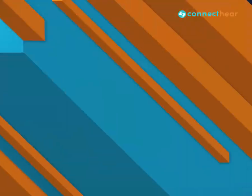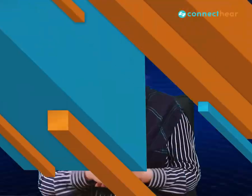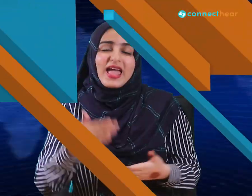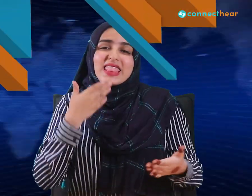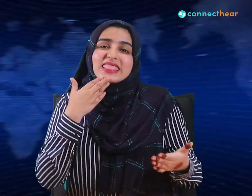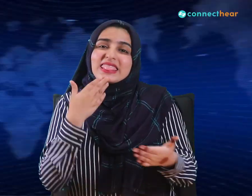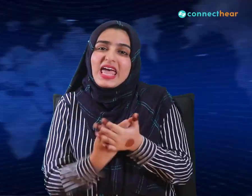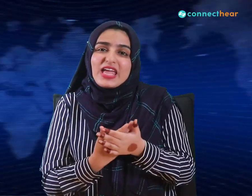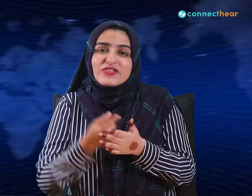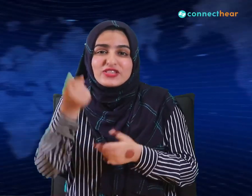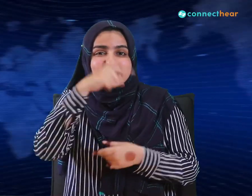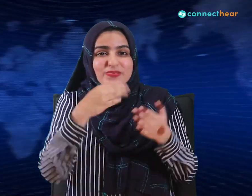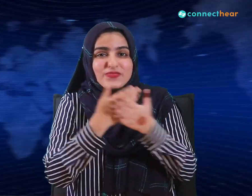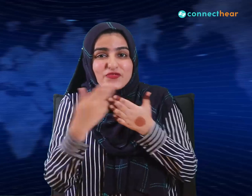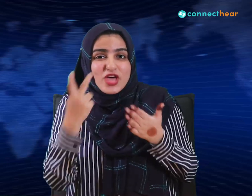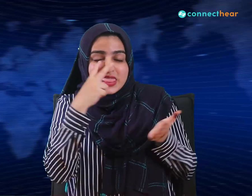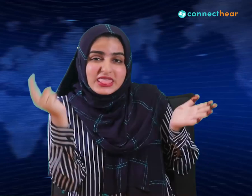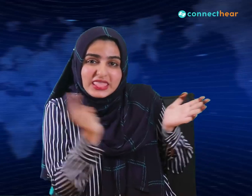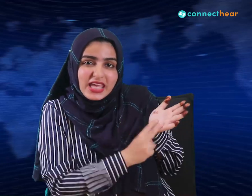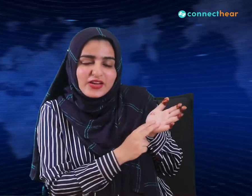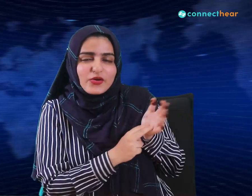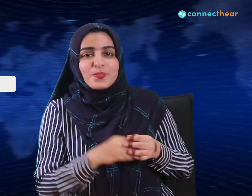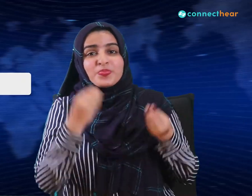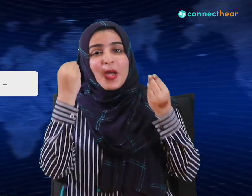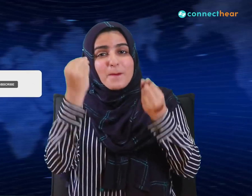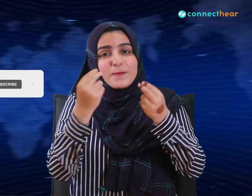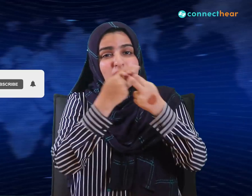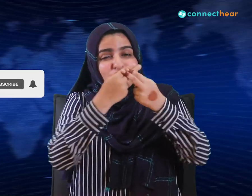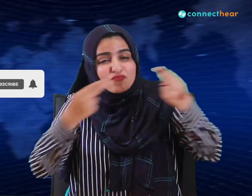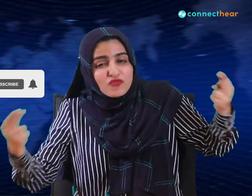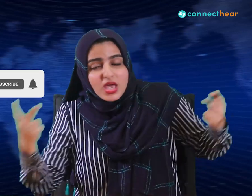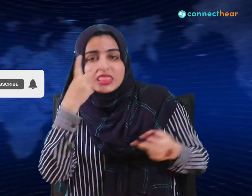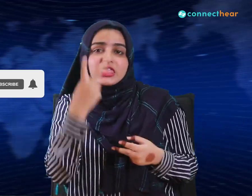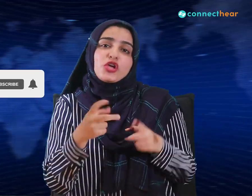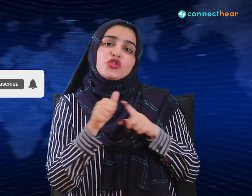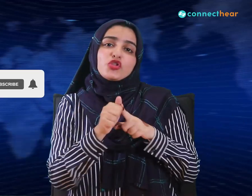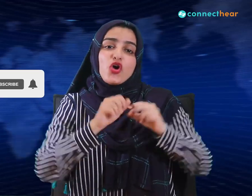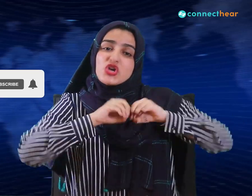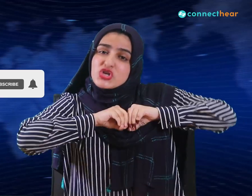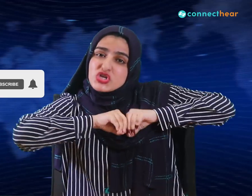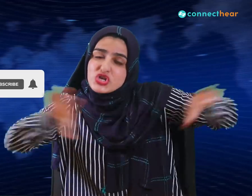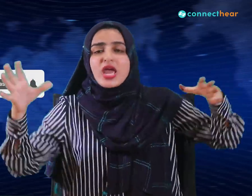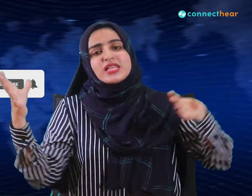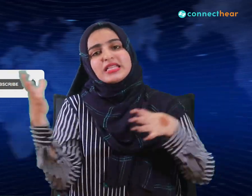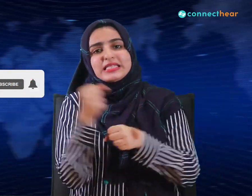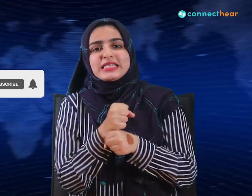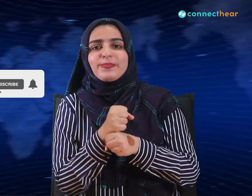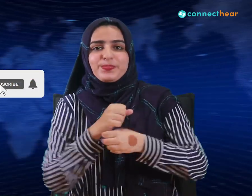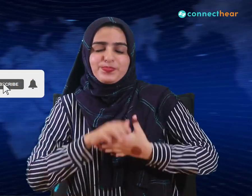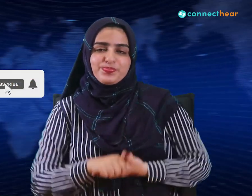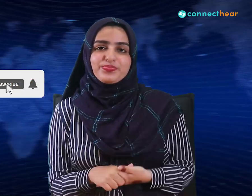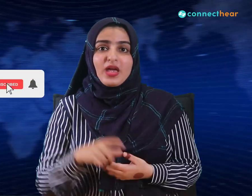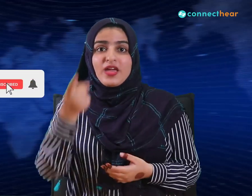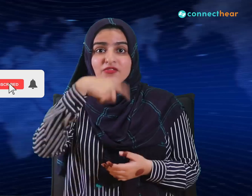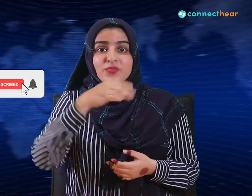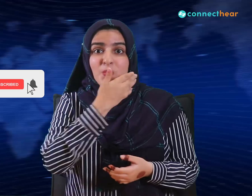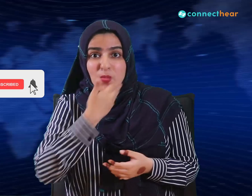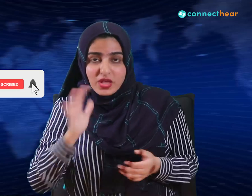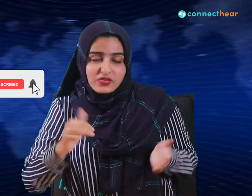Thank you for watching the news. Please listen and share with others. If you like the video, don't forget to